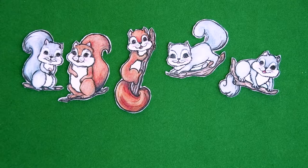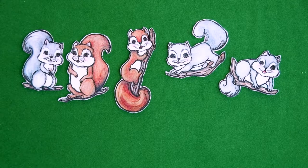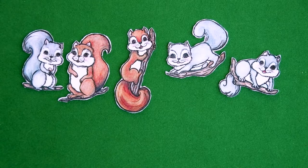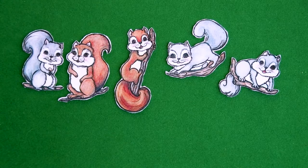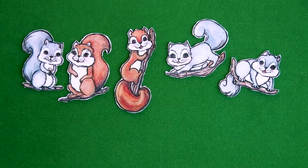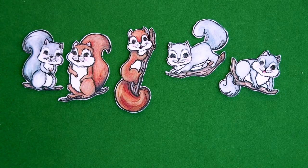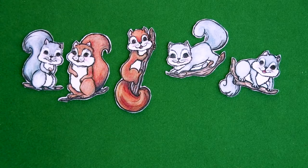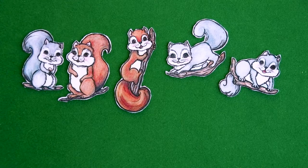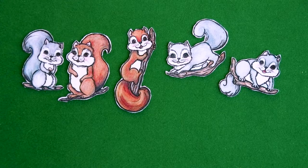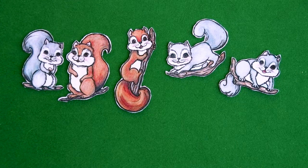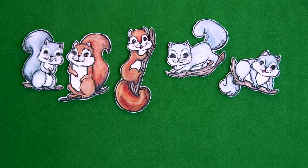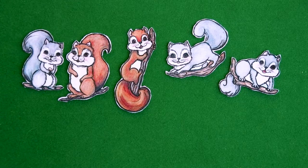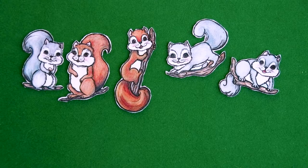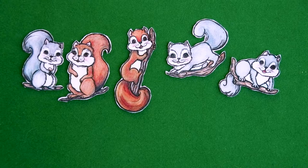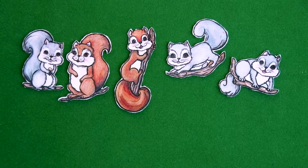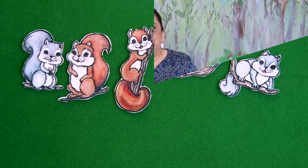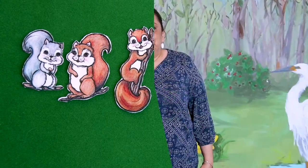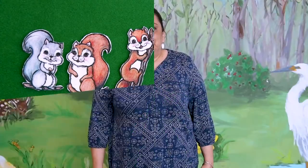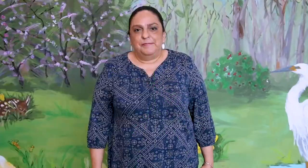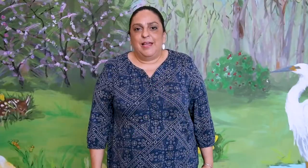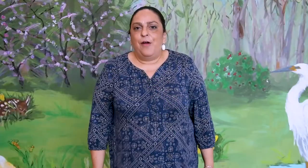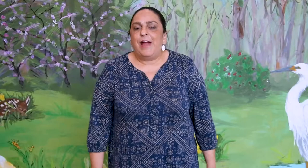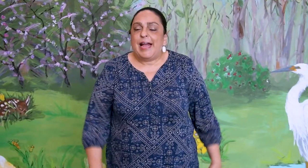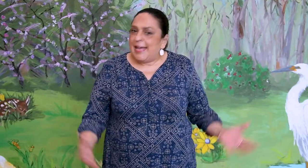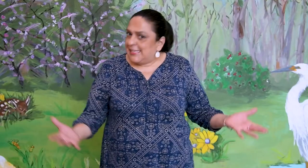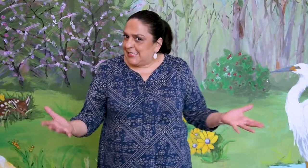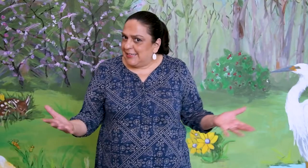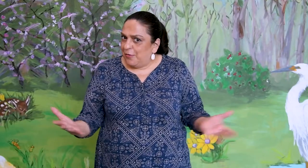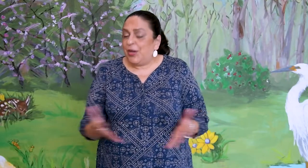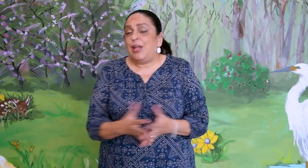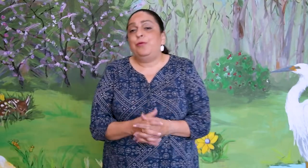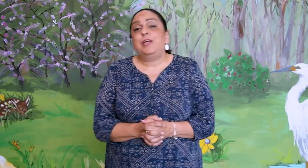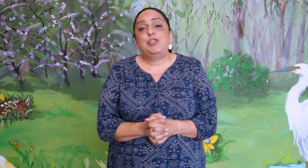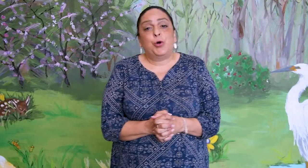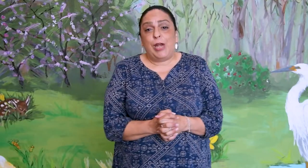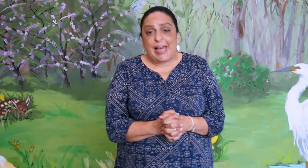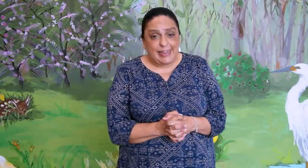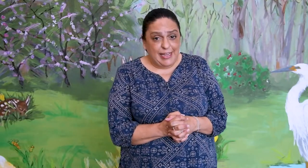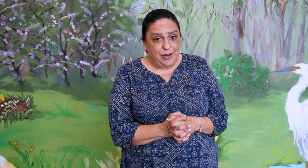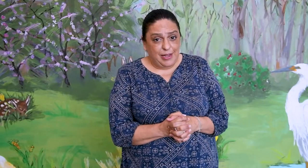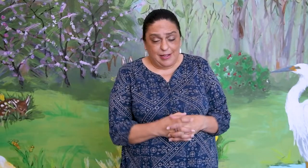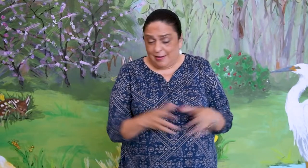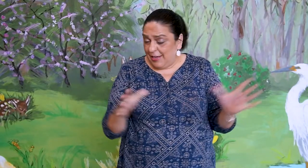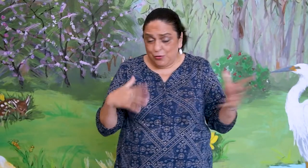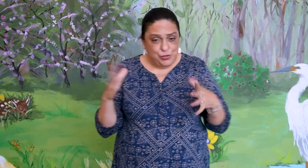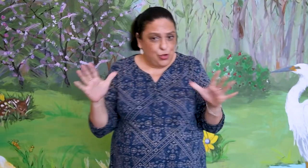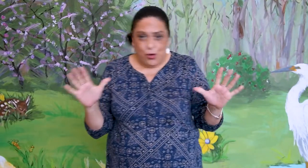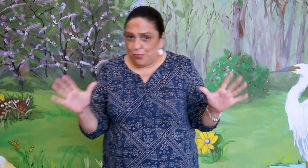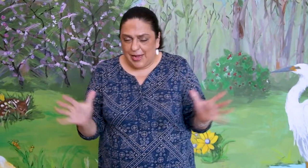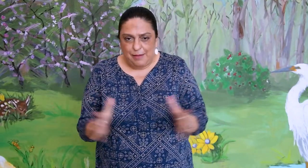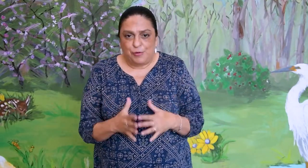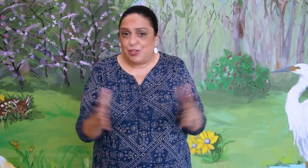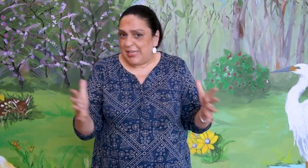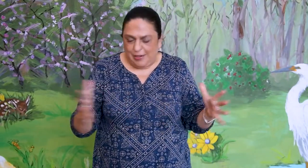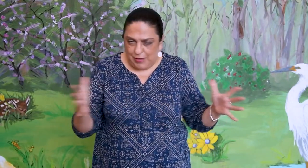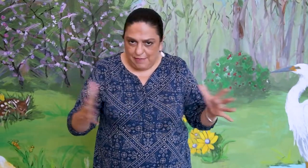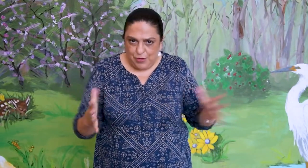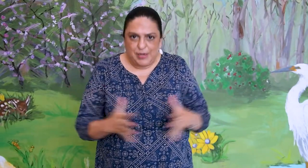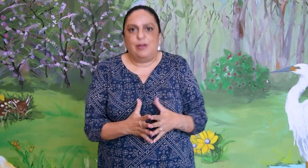Only one nut for you. All right guys, we're going to do the chocolate little song rhyme or chant, whatever you want to call